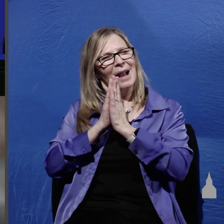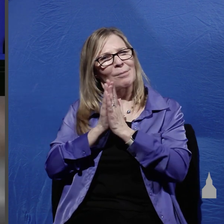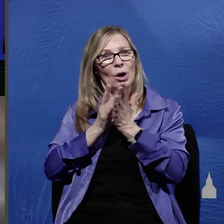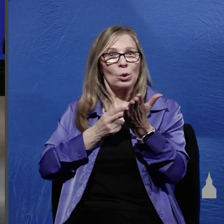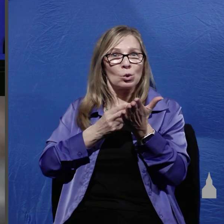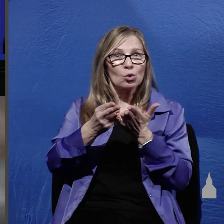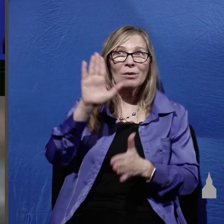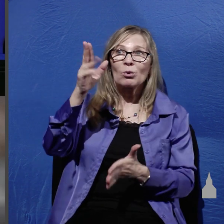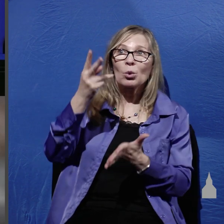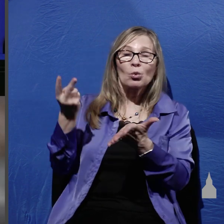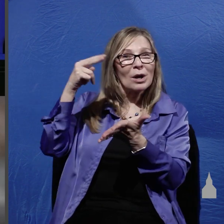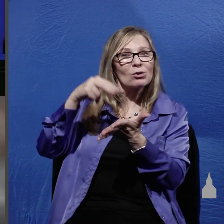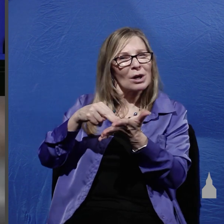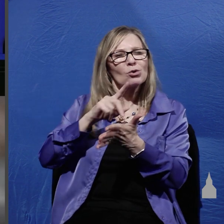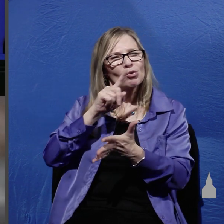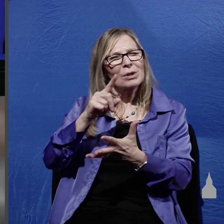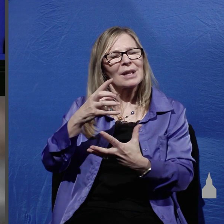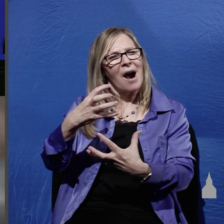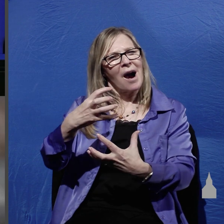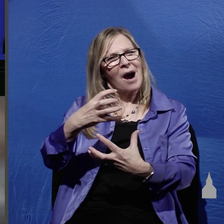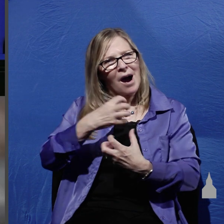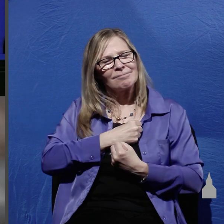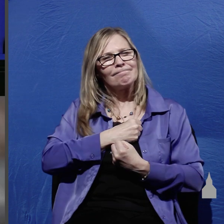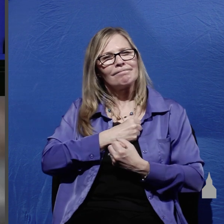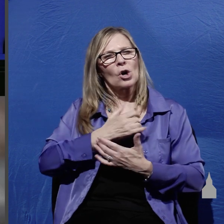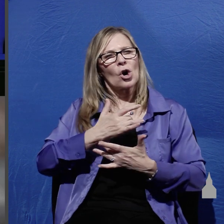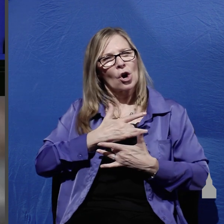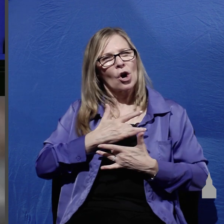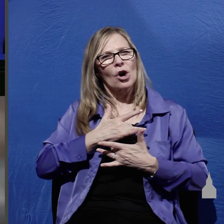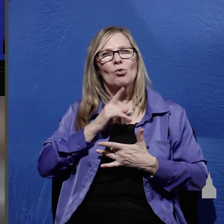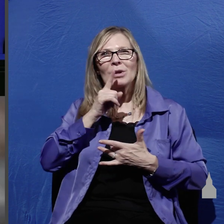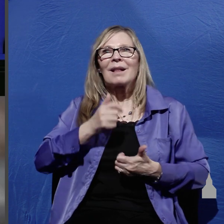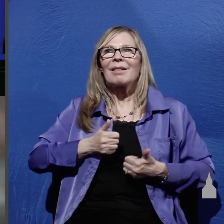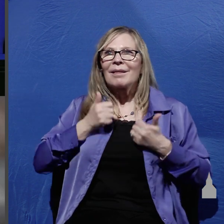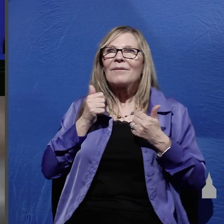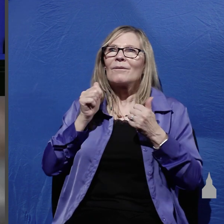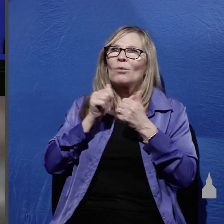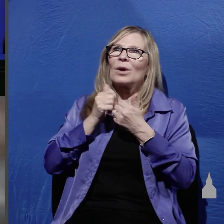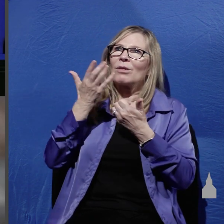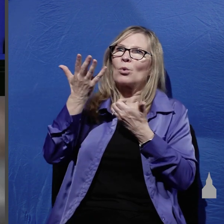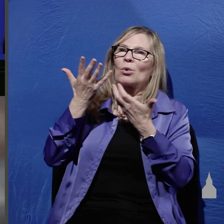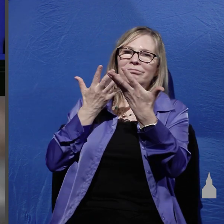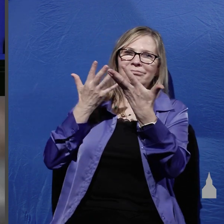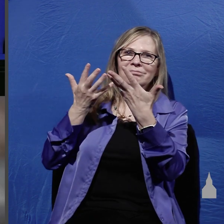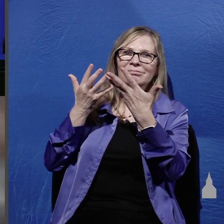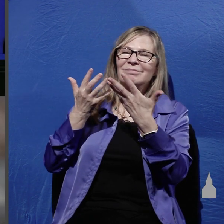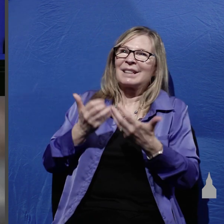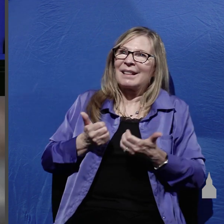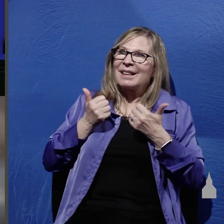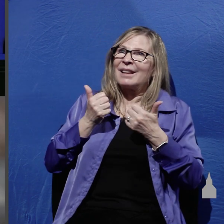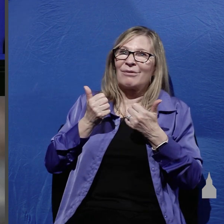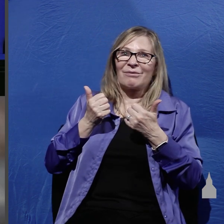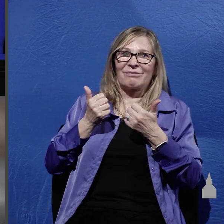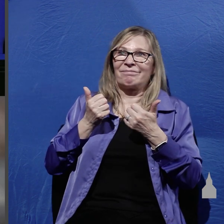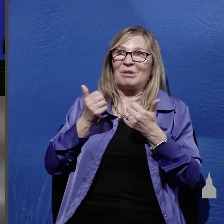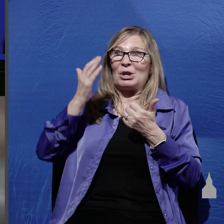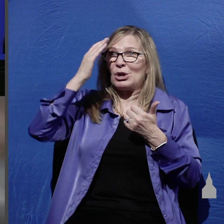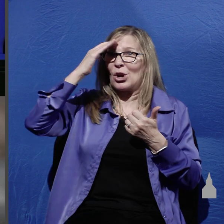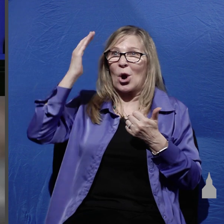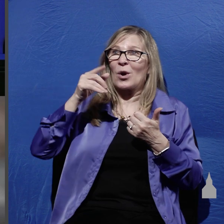your resurrection grip our hearts may we live in the light of your presence may we live in the light of the fact that you are over